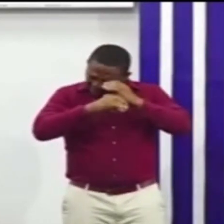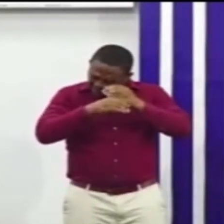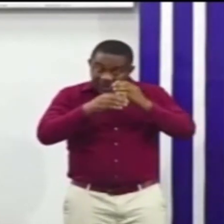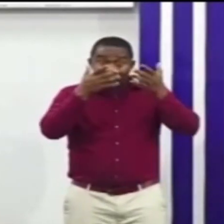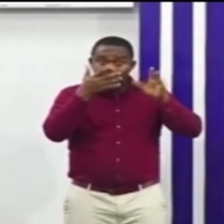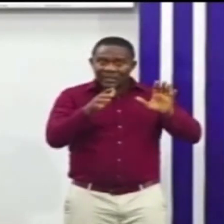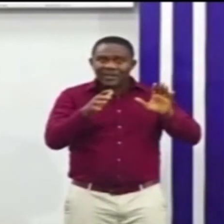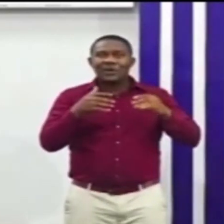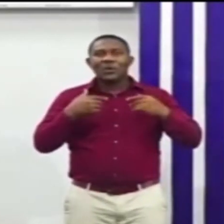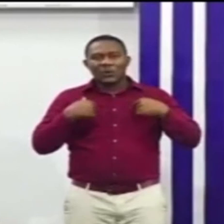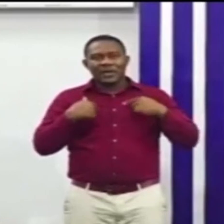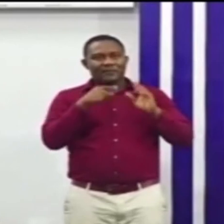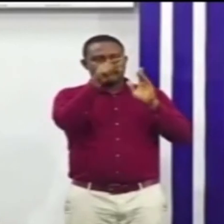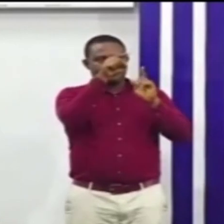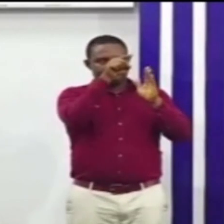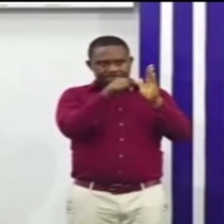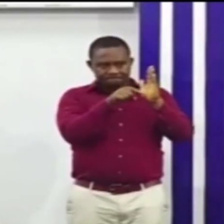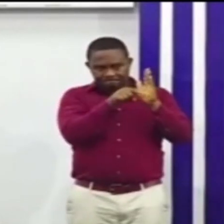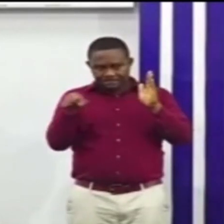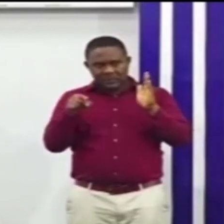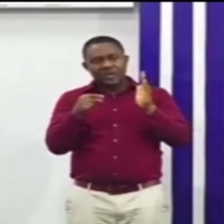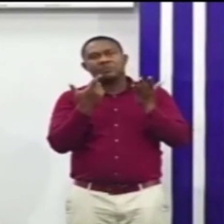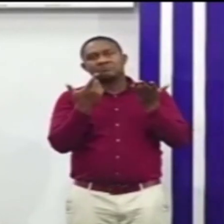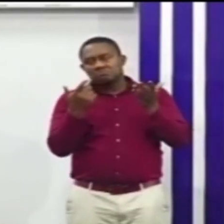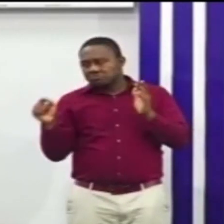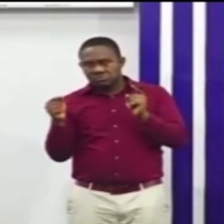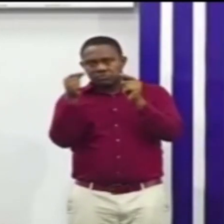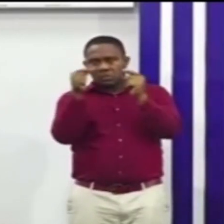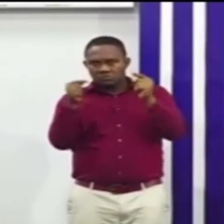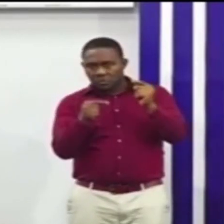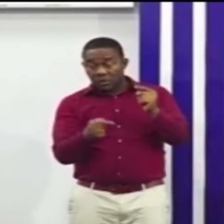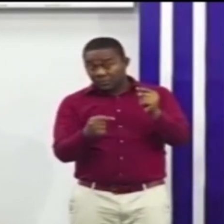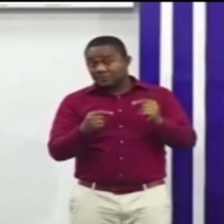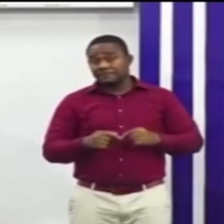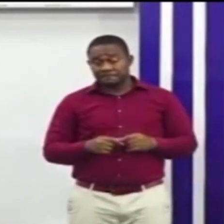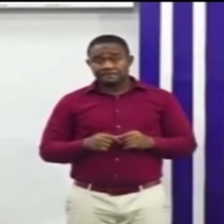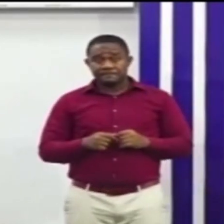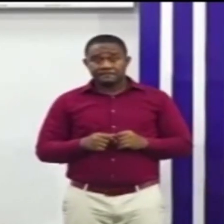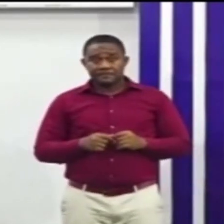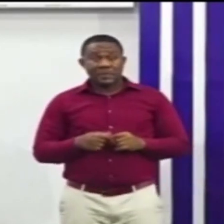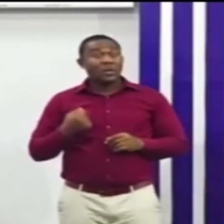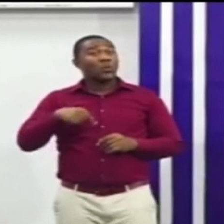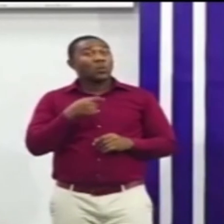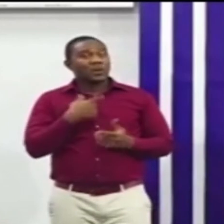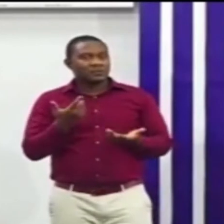plotted here for the positive cases The model that Ghana took